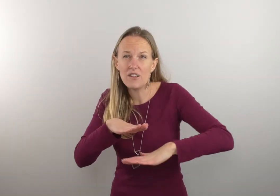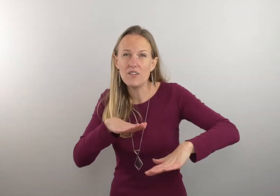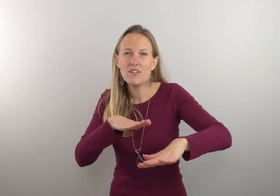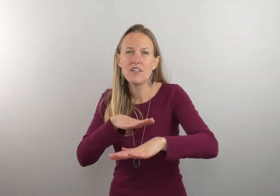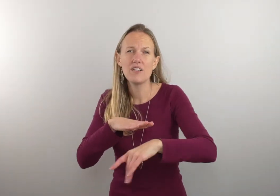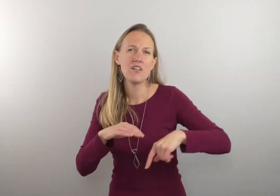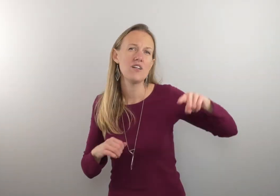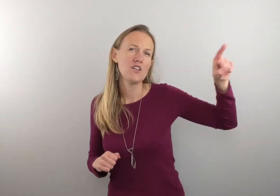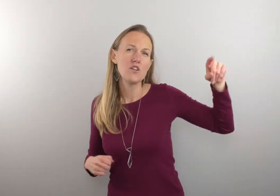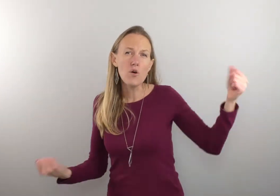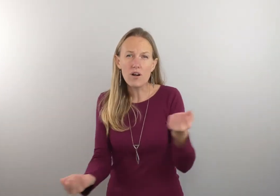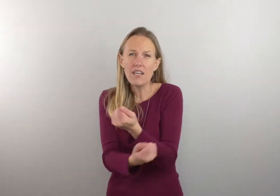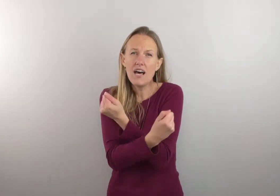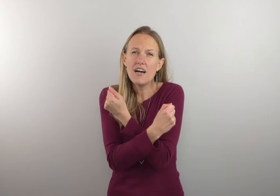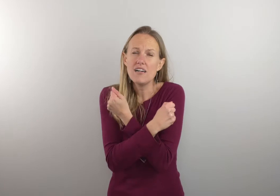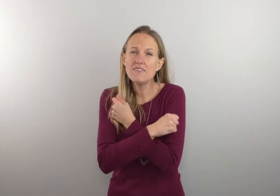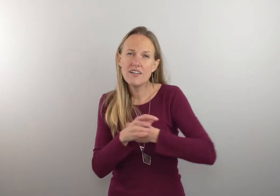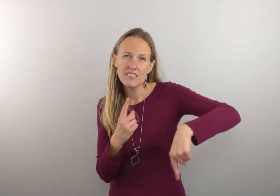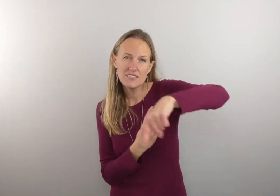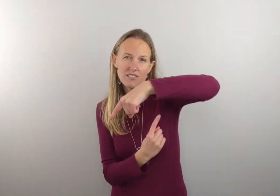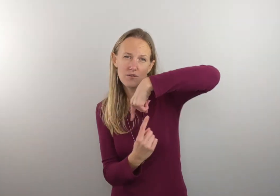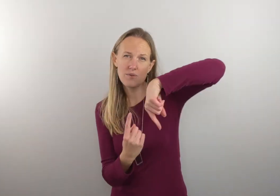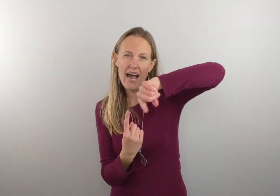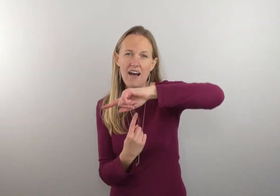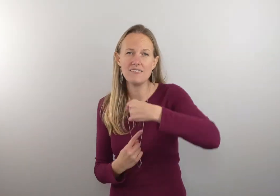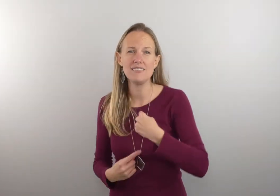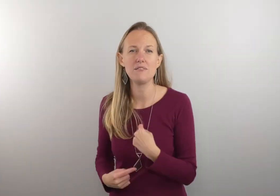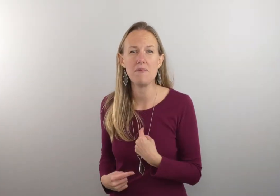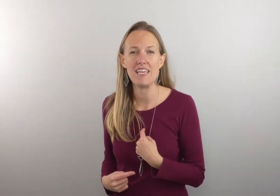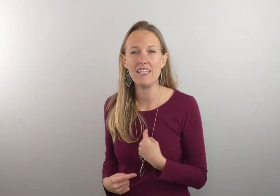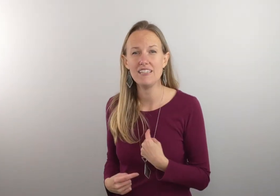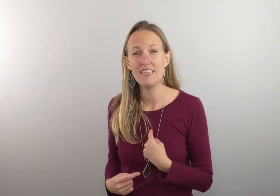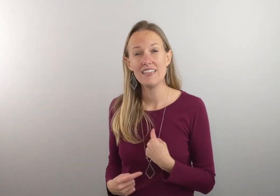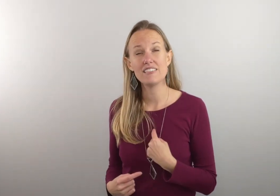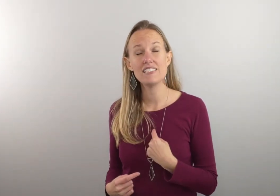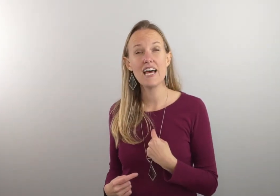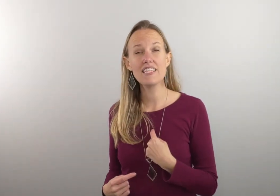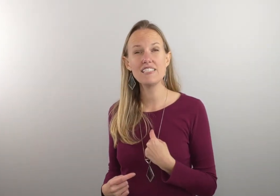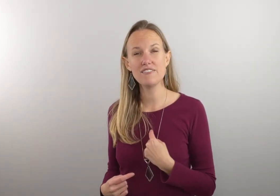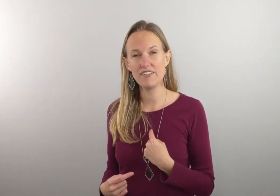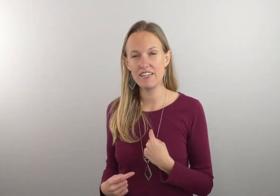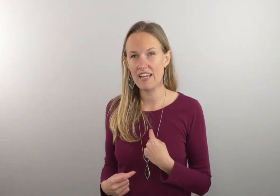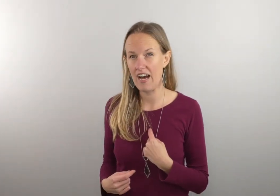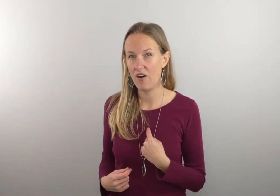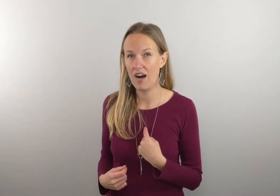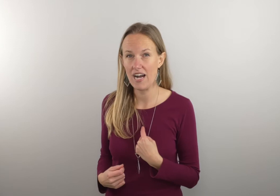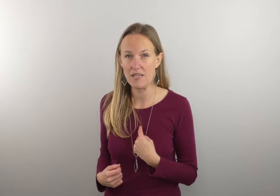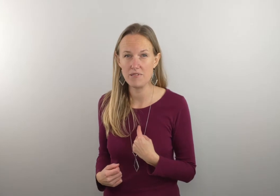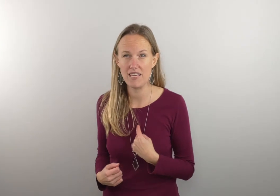your love surrounds me there's nothing to fear now I am safe